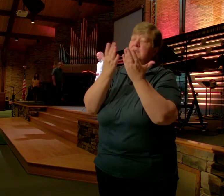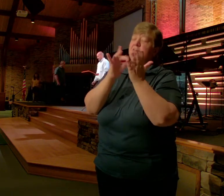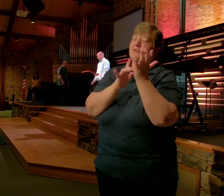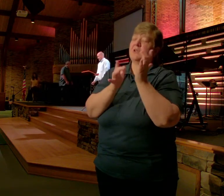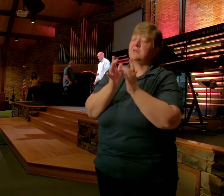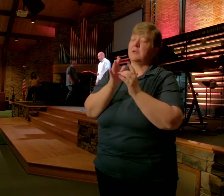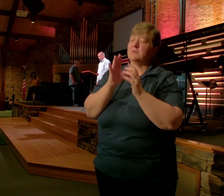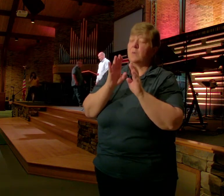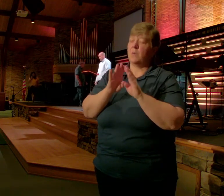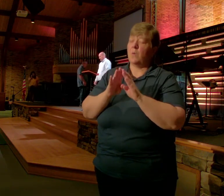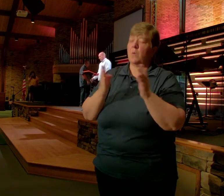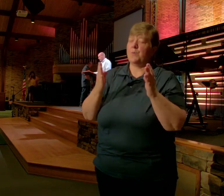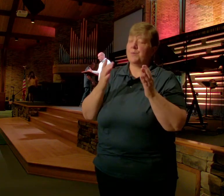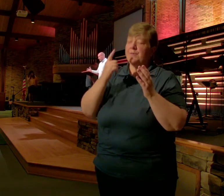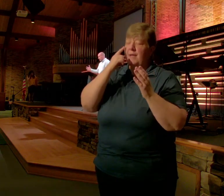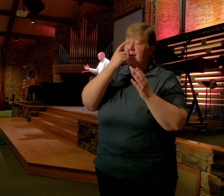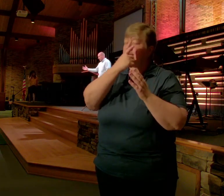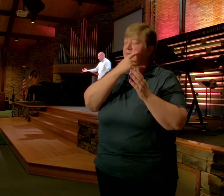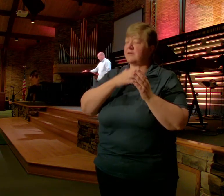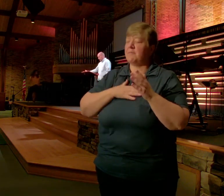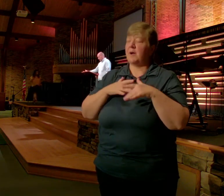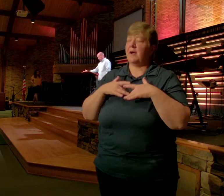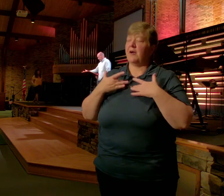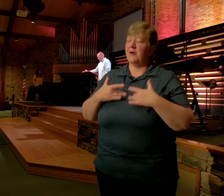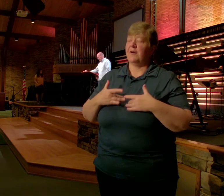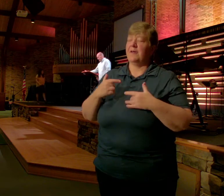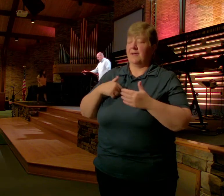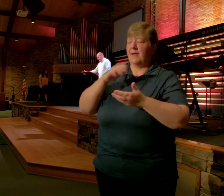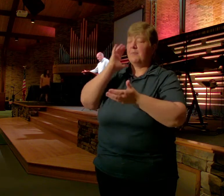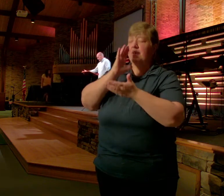My Heart That I Would Believe That I Would See